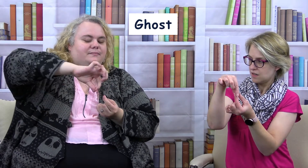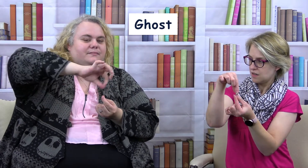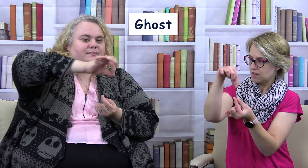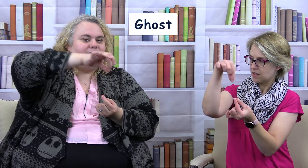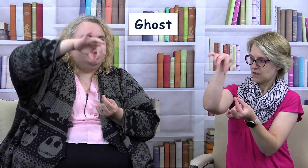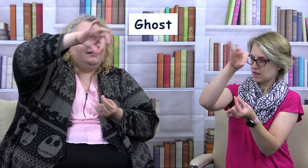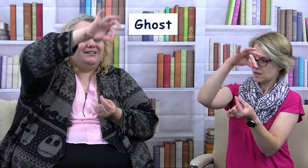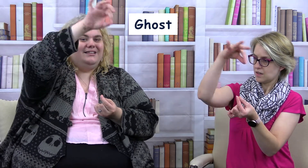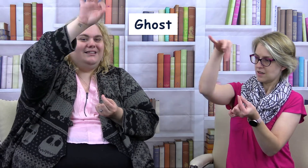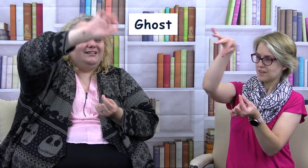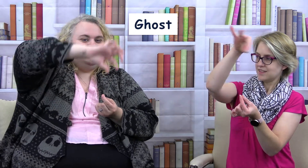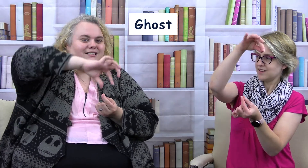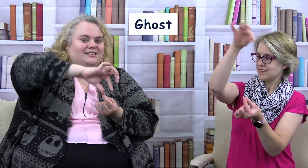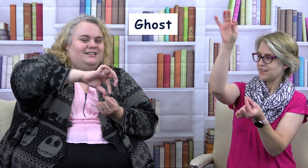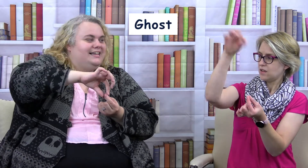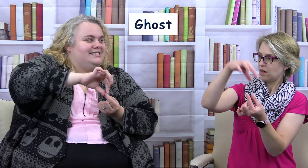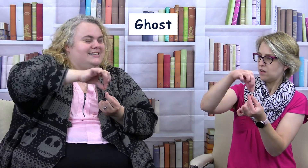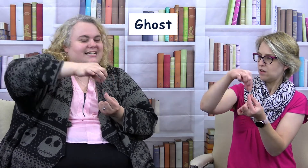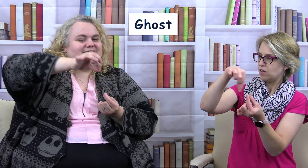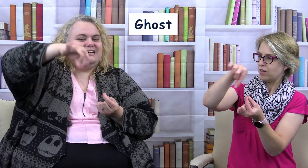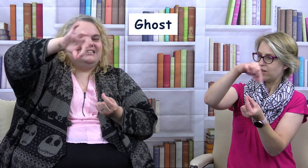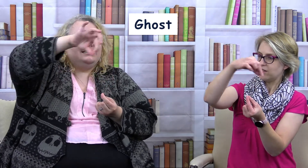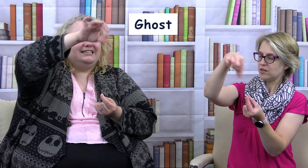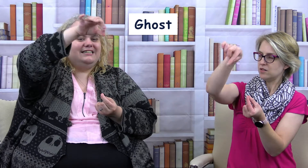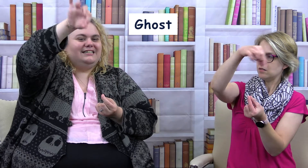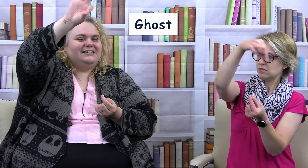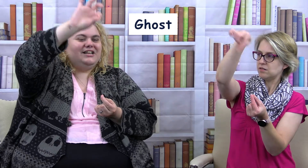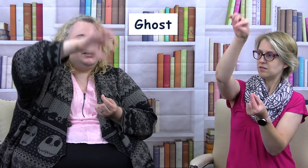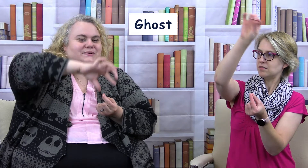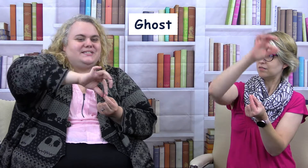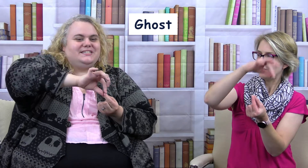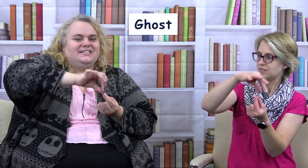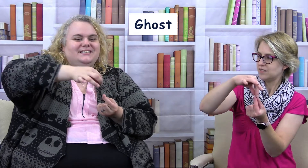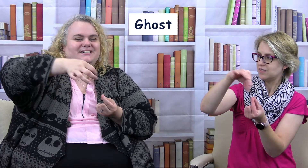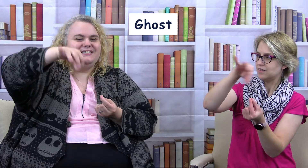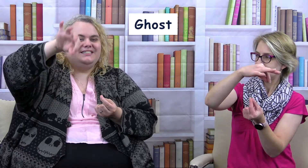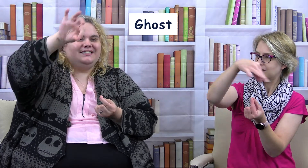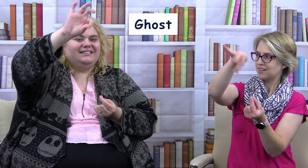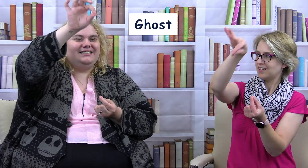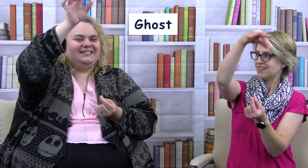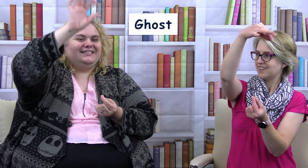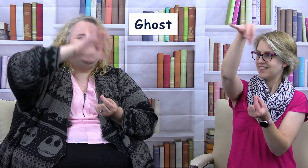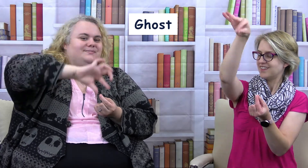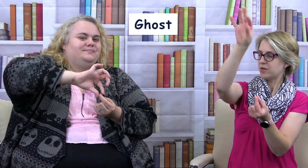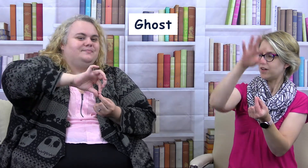like it's dancing. Oh. It's Okay.